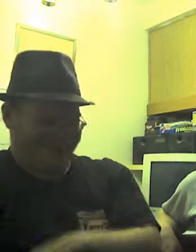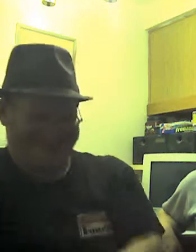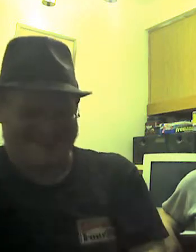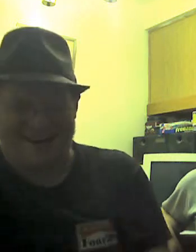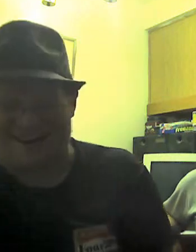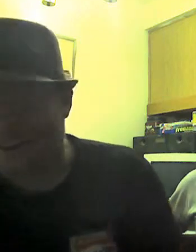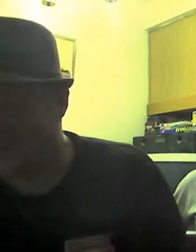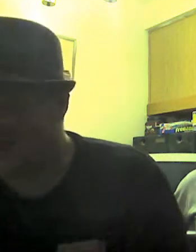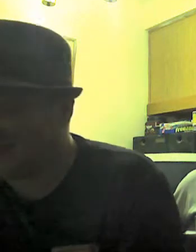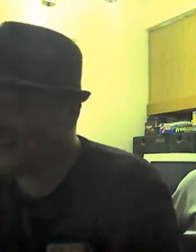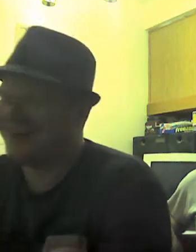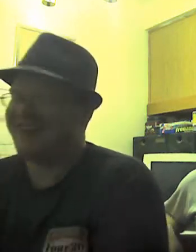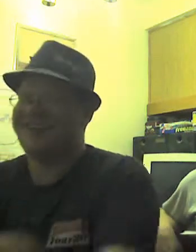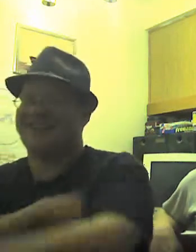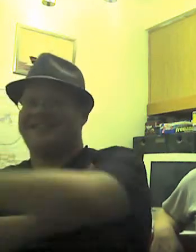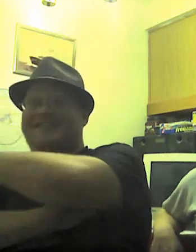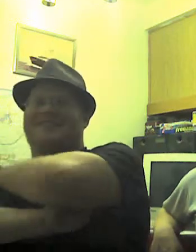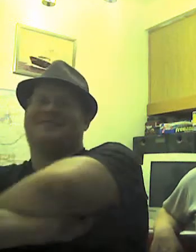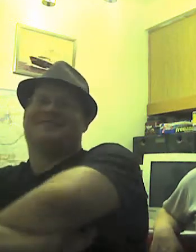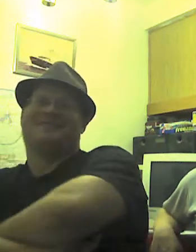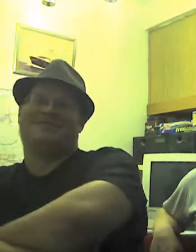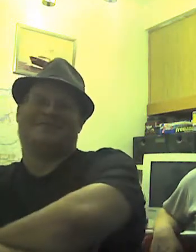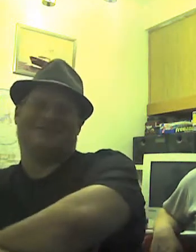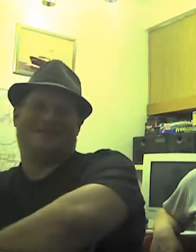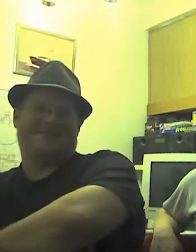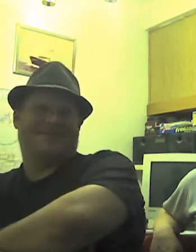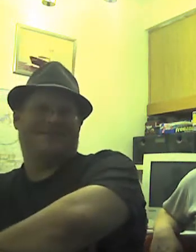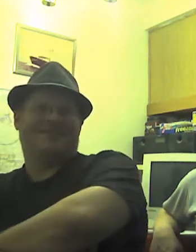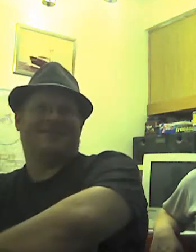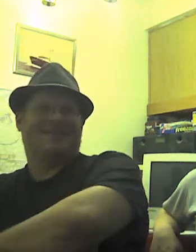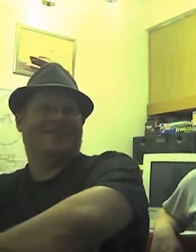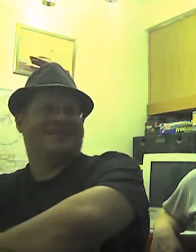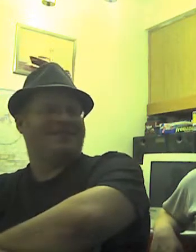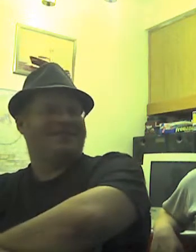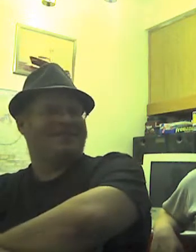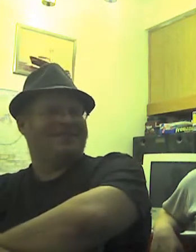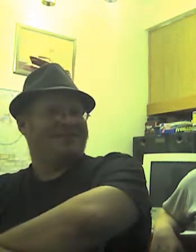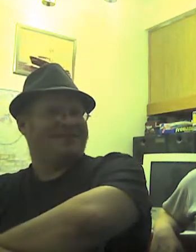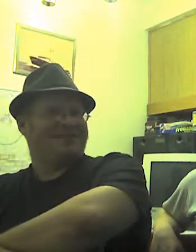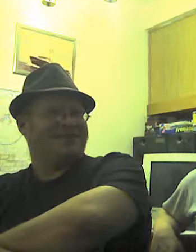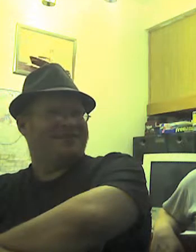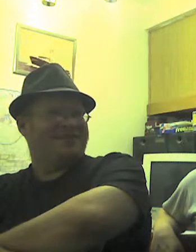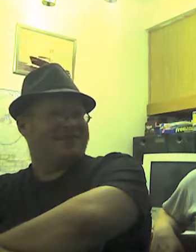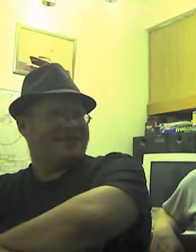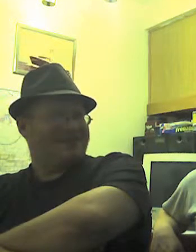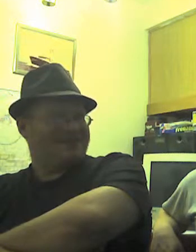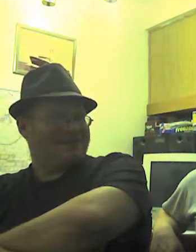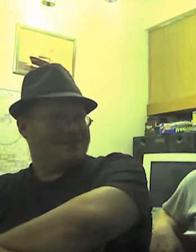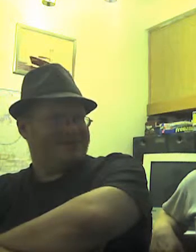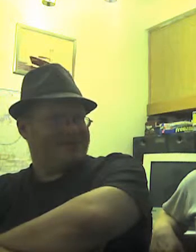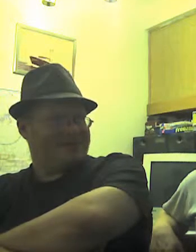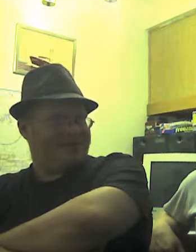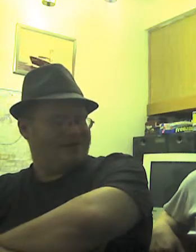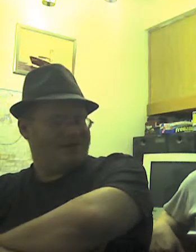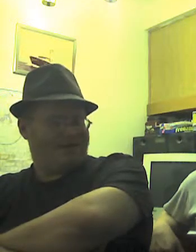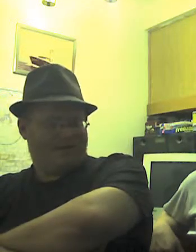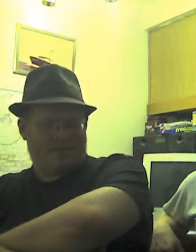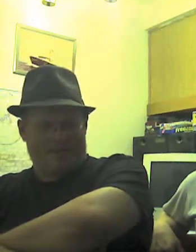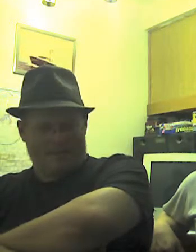Sorry. Norman McClain wrote A River Runs Through It, but A River Runs Through It is just one of many short stories in the